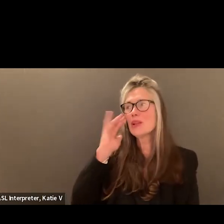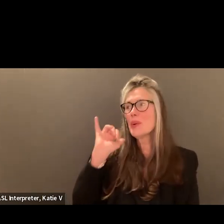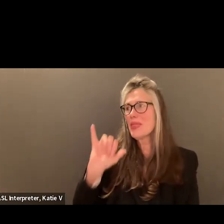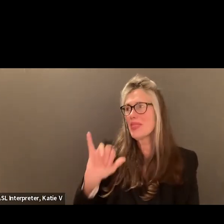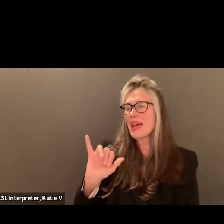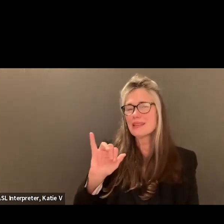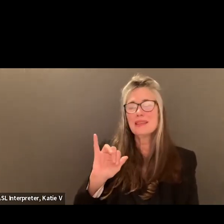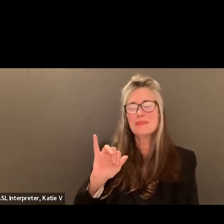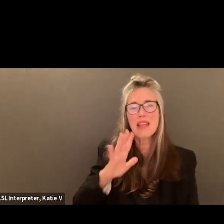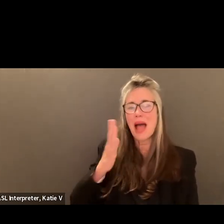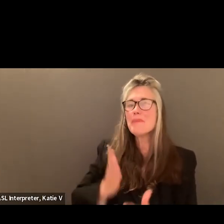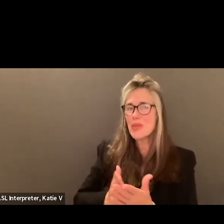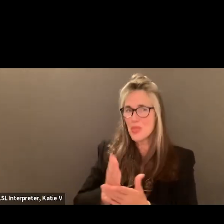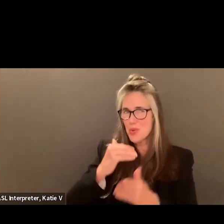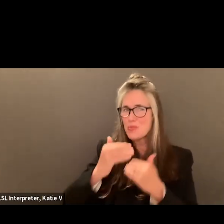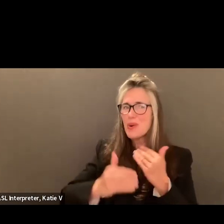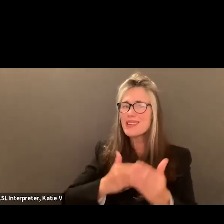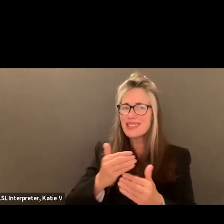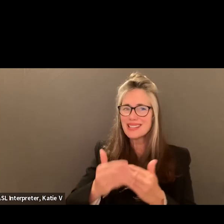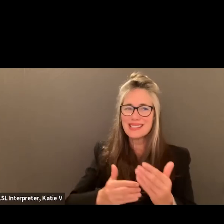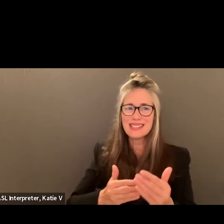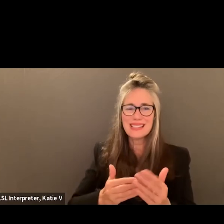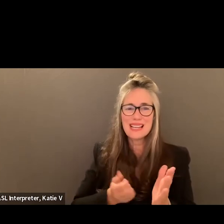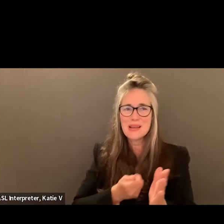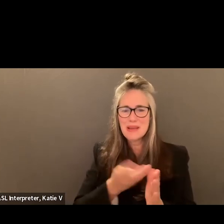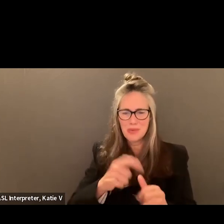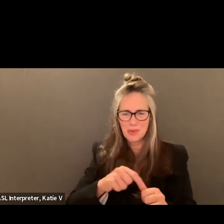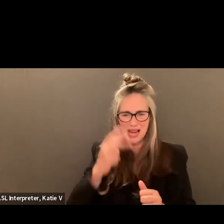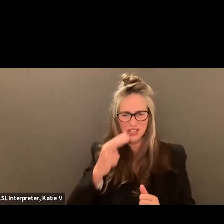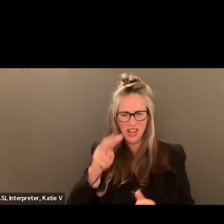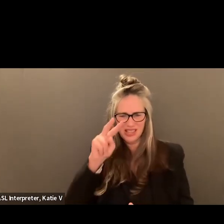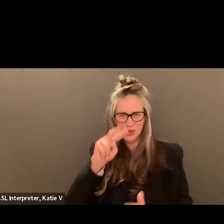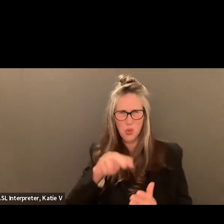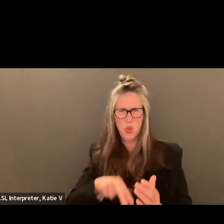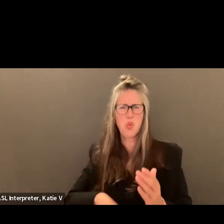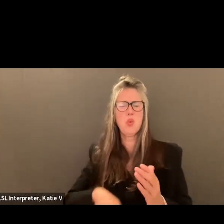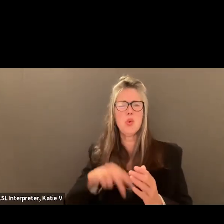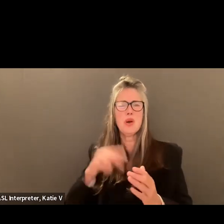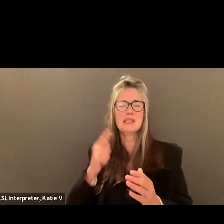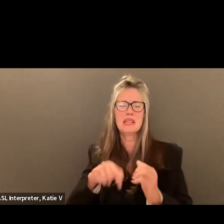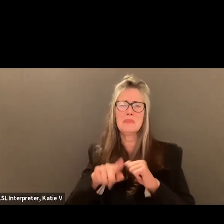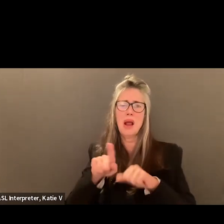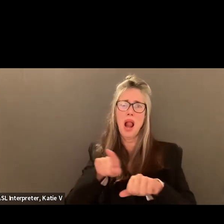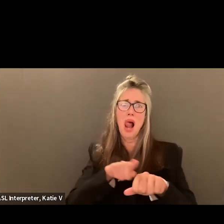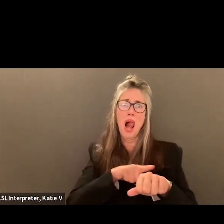been assigned. I've been through that process many times. And when I saw this, it just seemed really long.